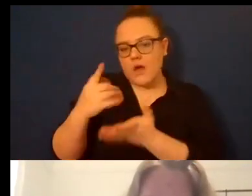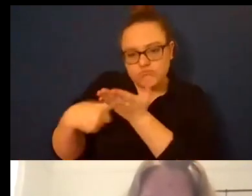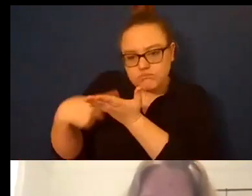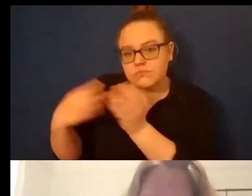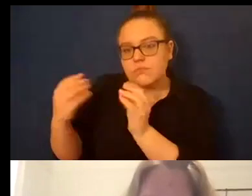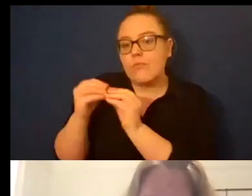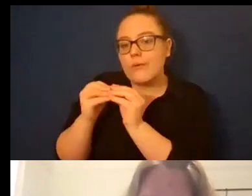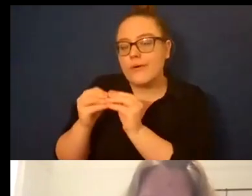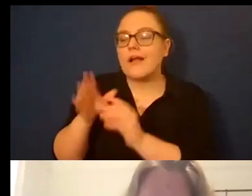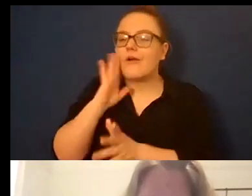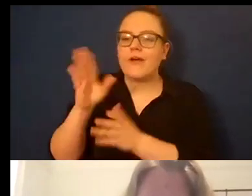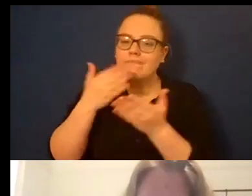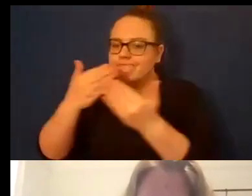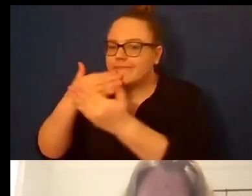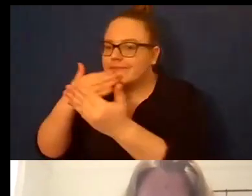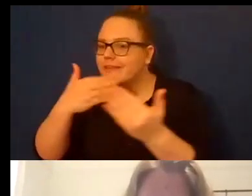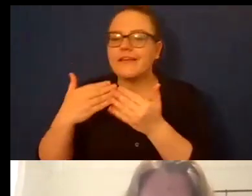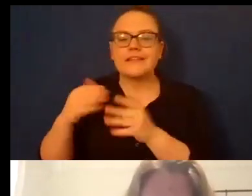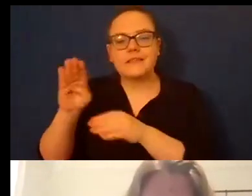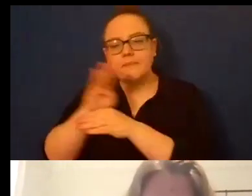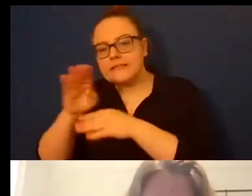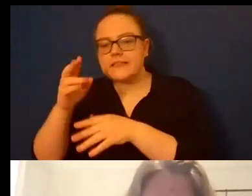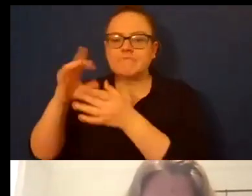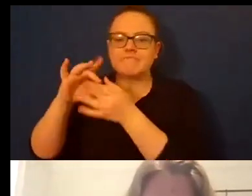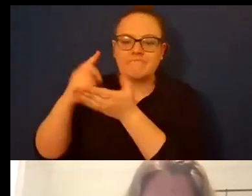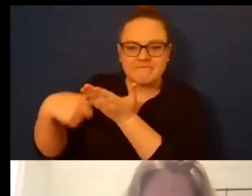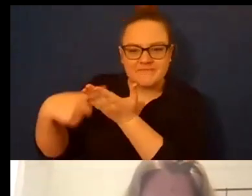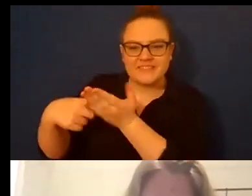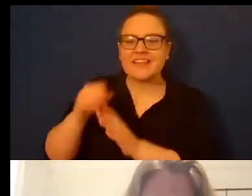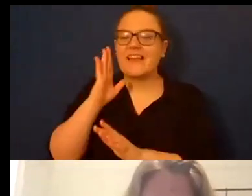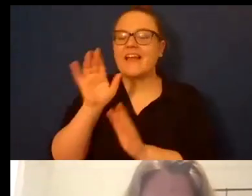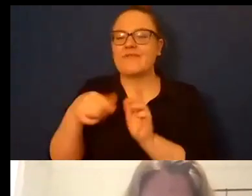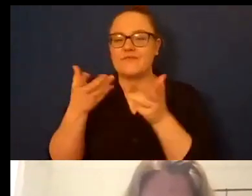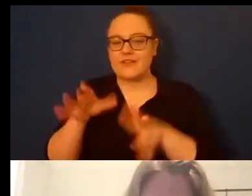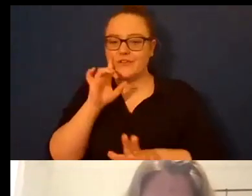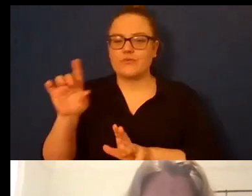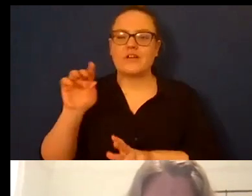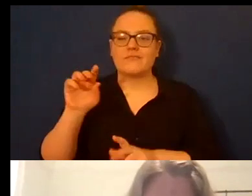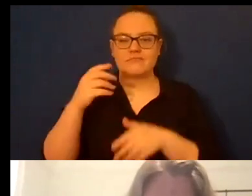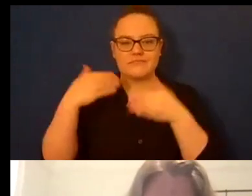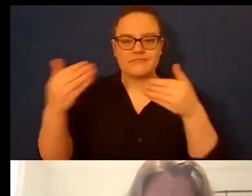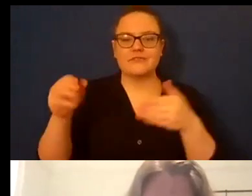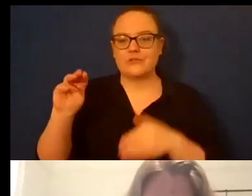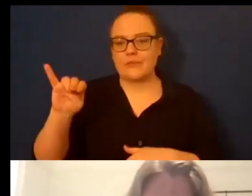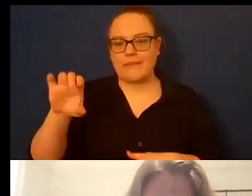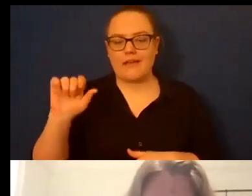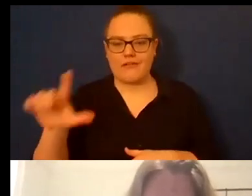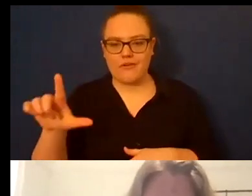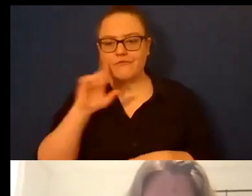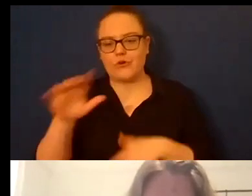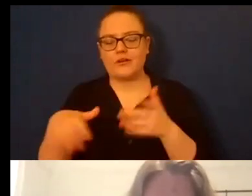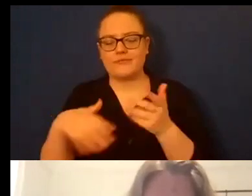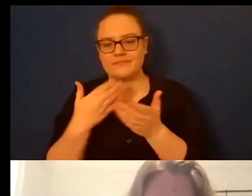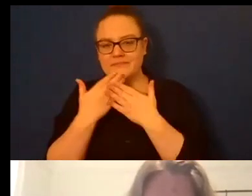to say good night to everyone um so my first question for our readers tonight is